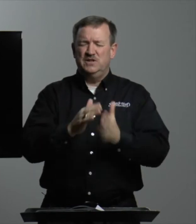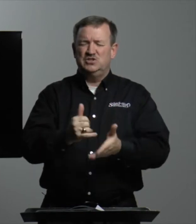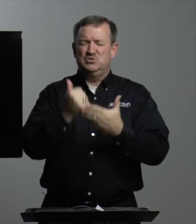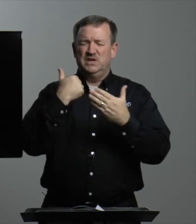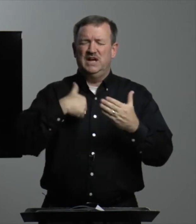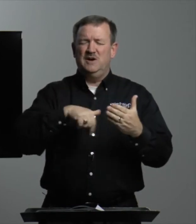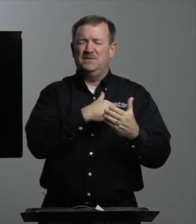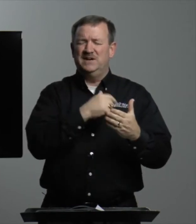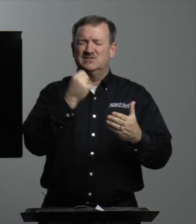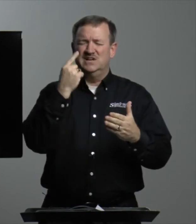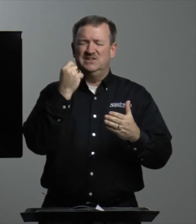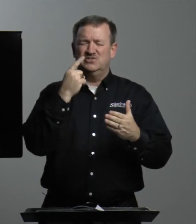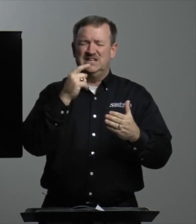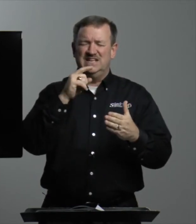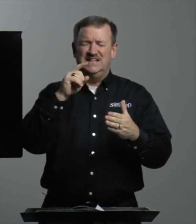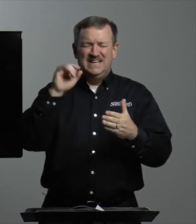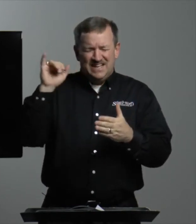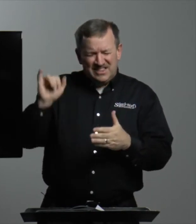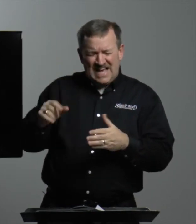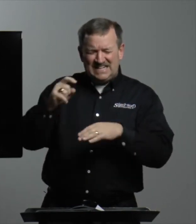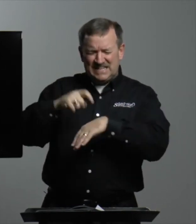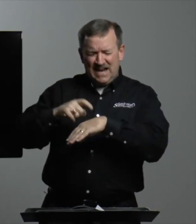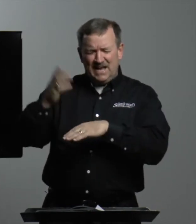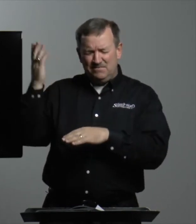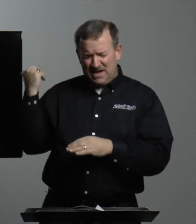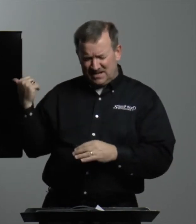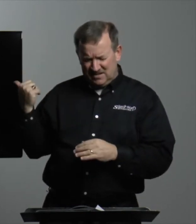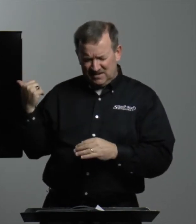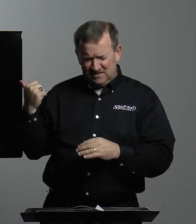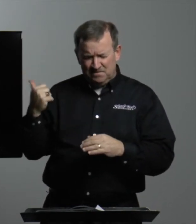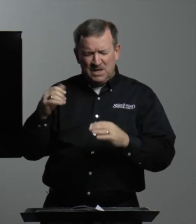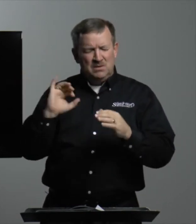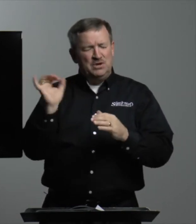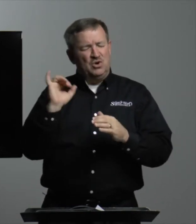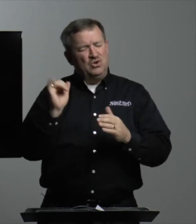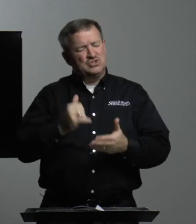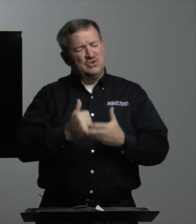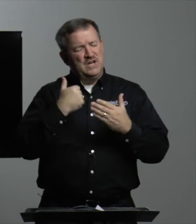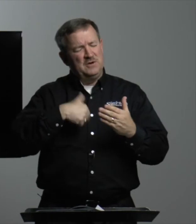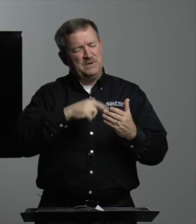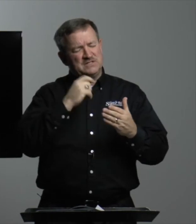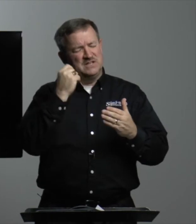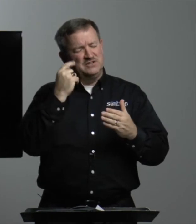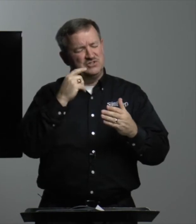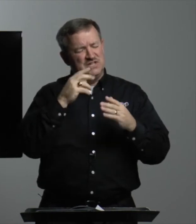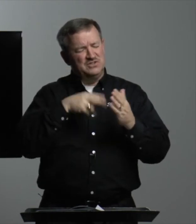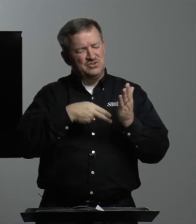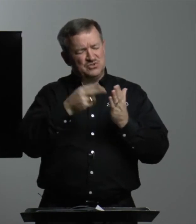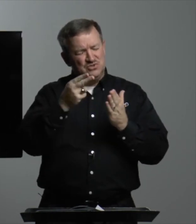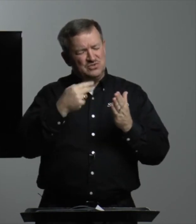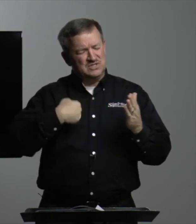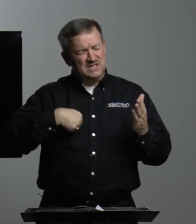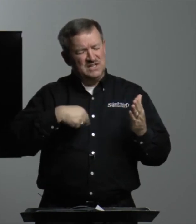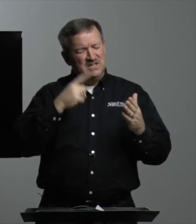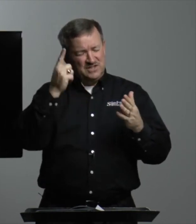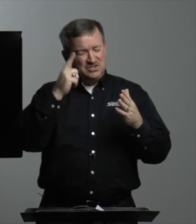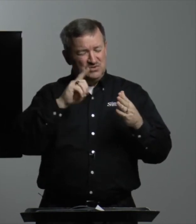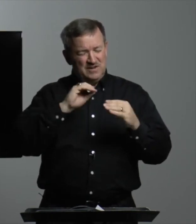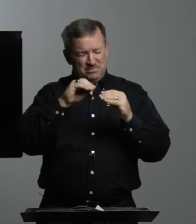pray that You would help us to understand that time back there, but also help us to understand the truths that You have